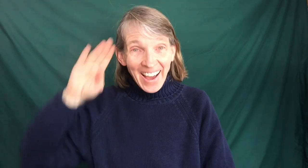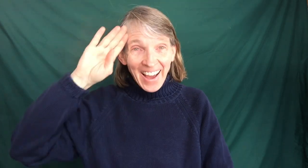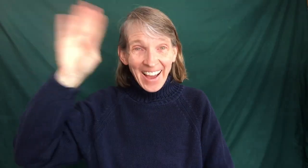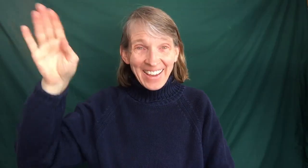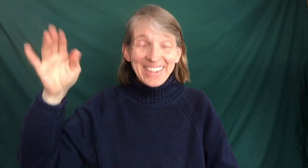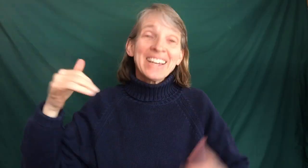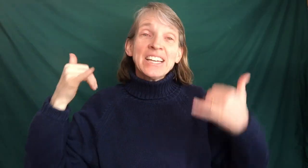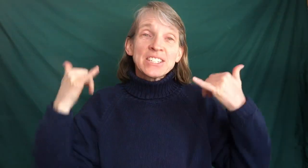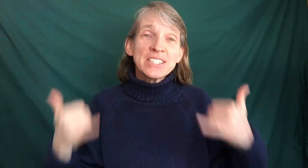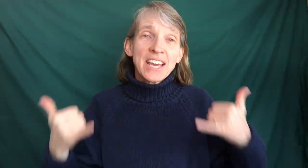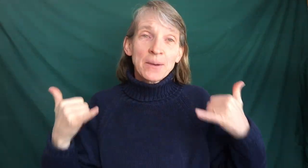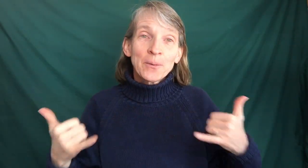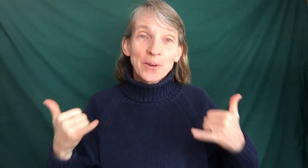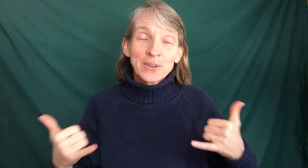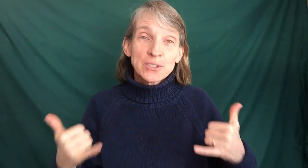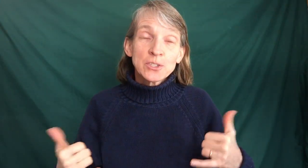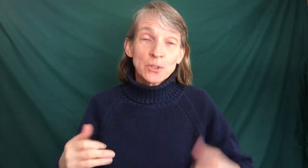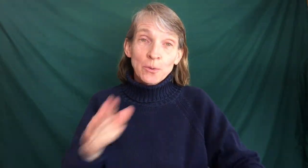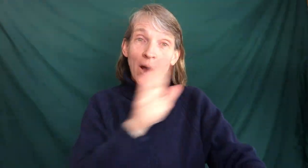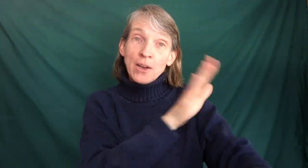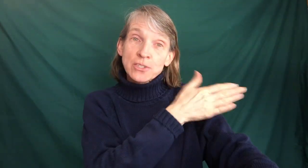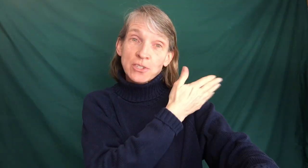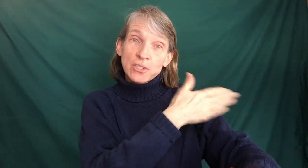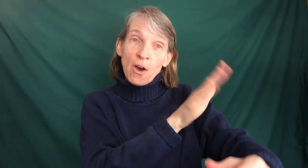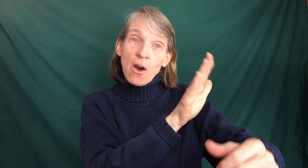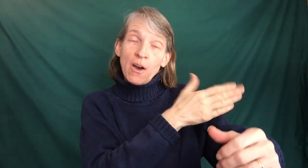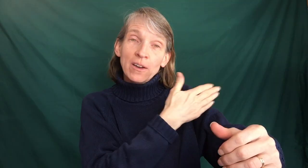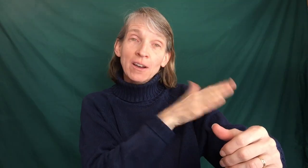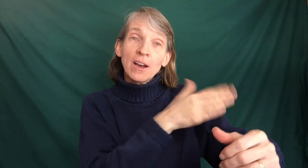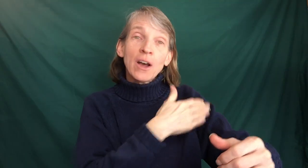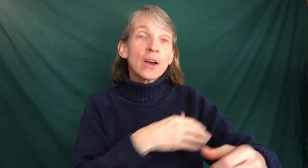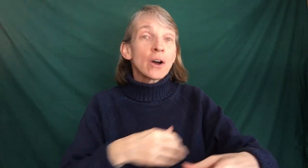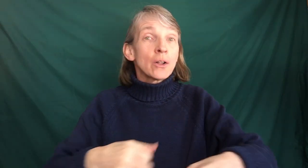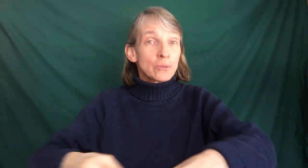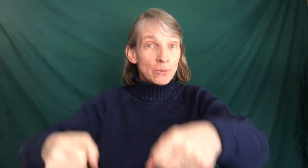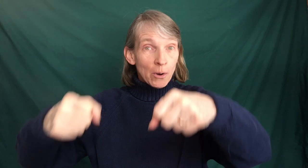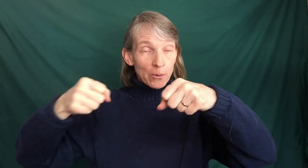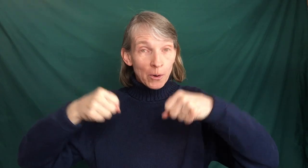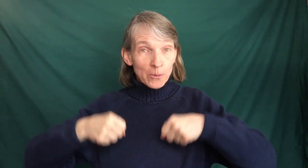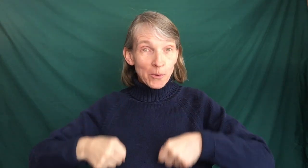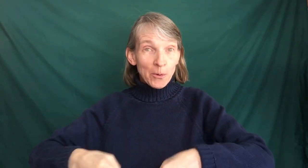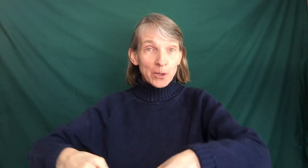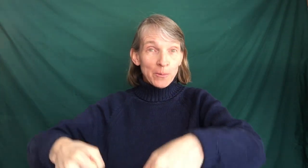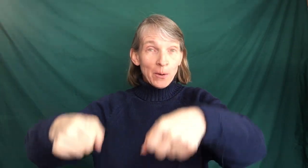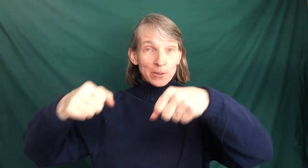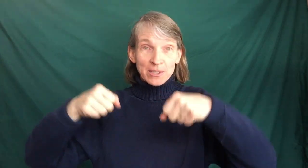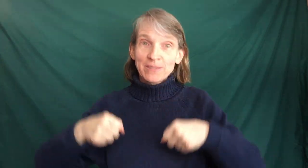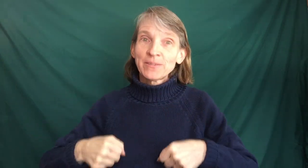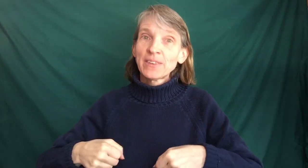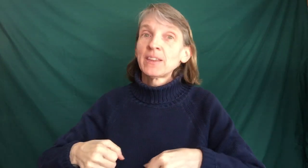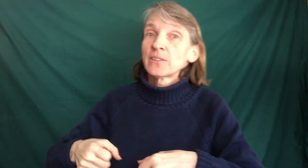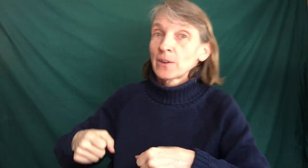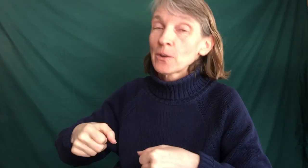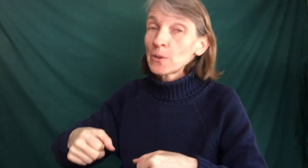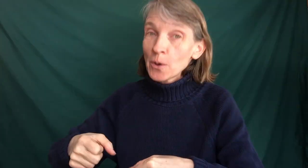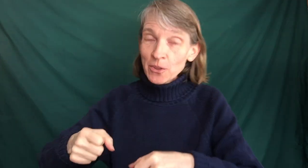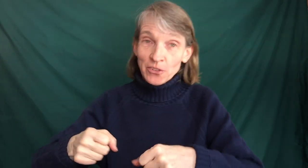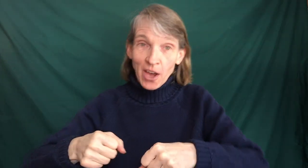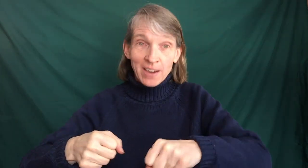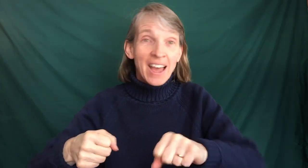Hi! Today we're going to do a song called Row Row Row Your Boat. I know you know this song